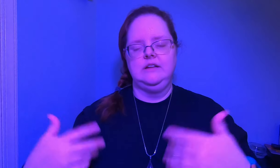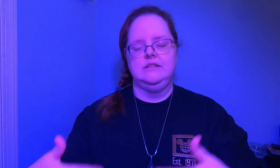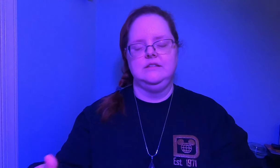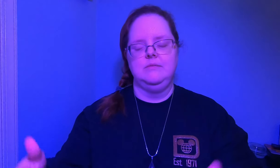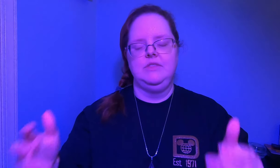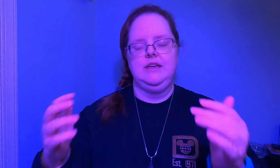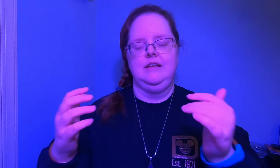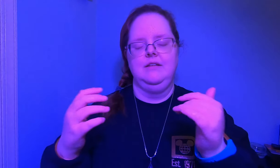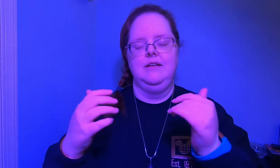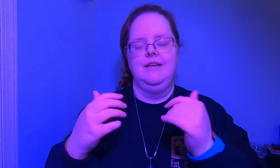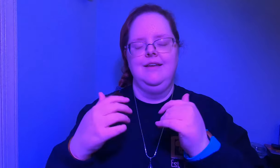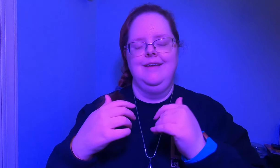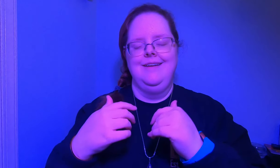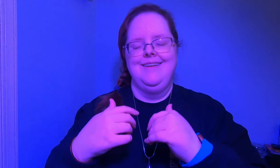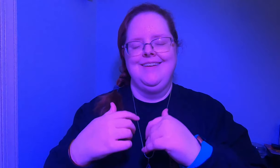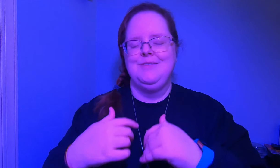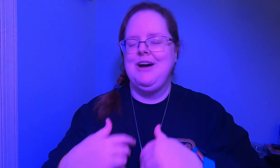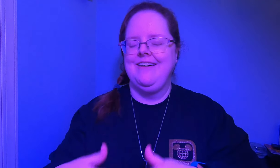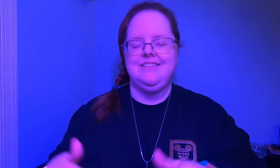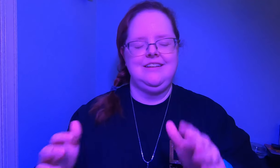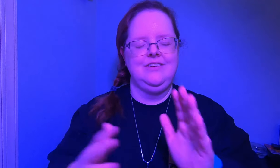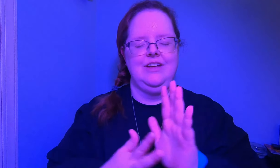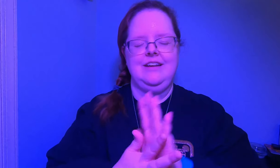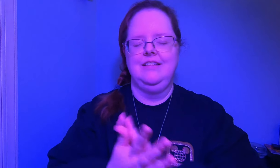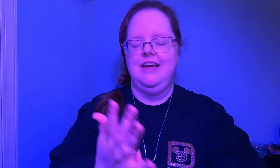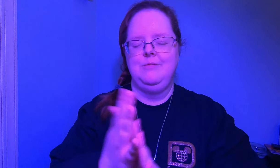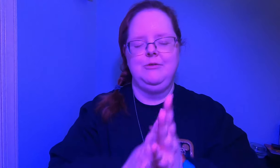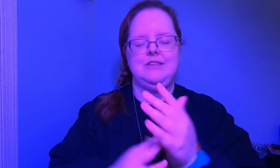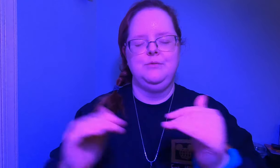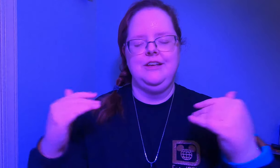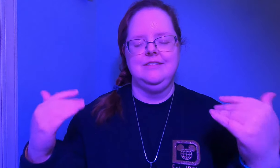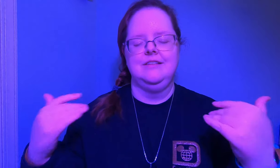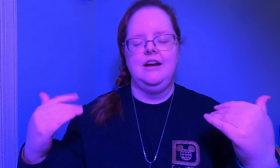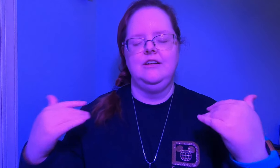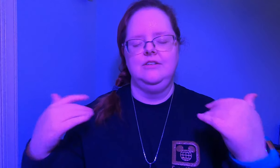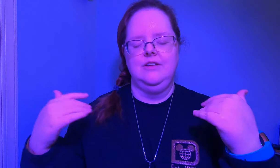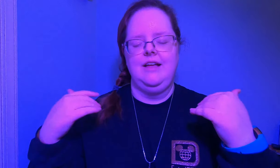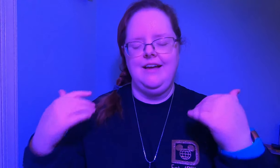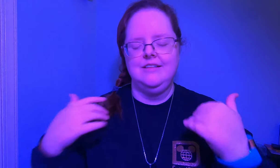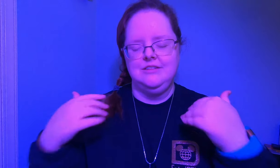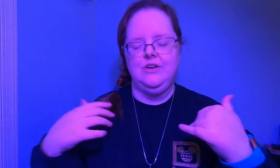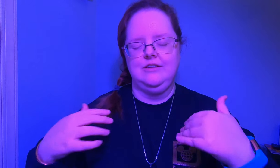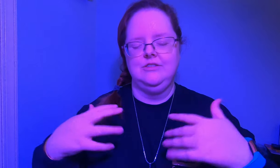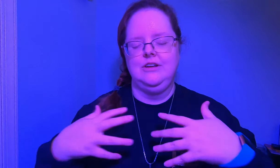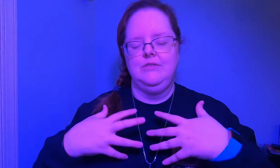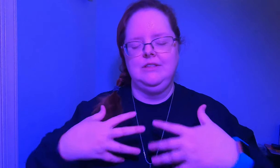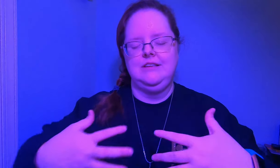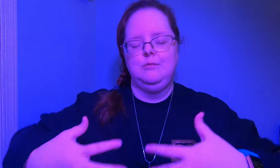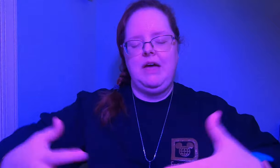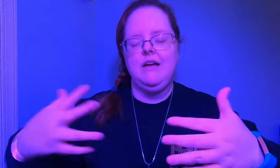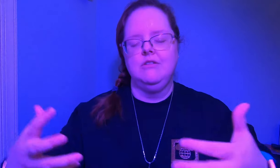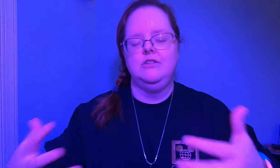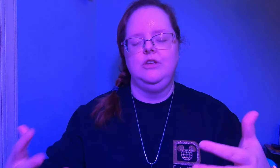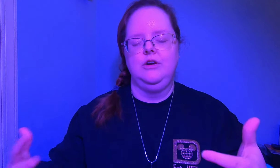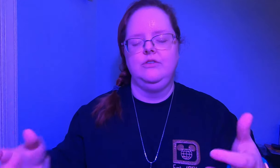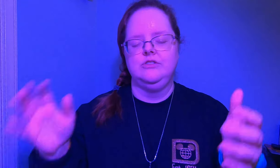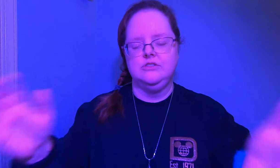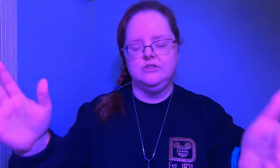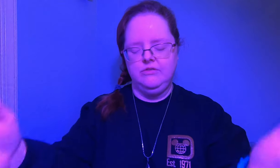into something positive and in alignment with someone else's highest and greatest good and released back out into the universe to serve